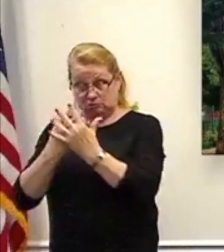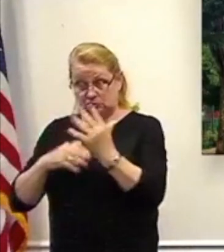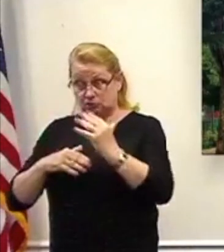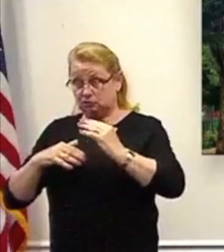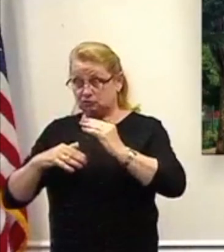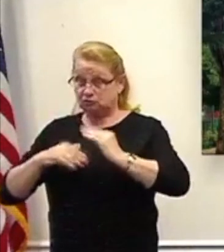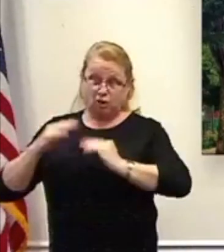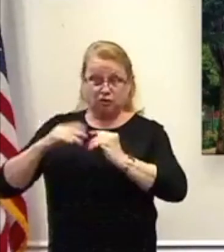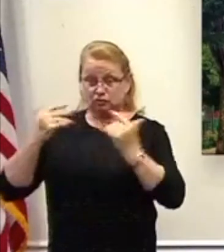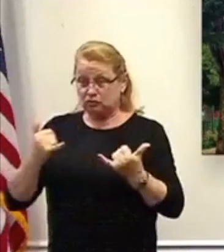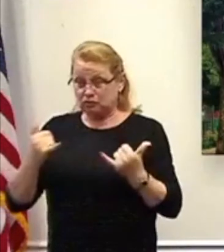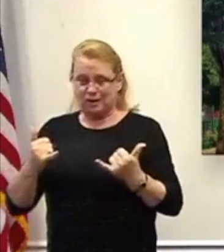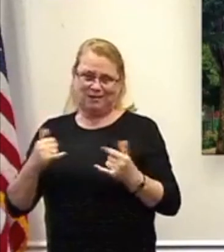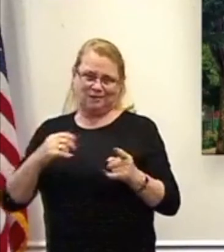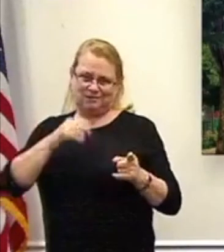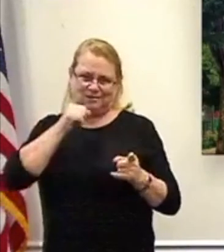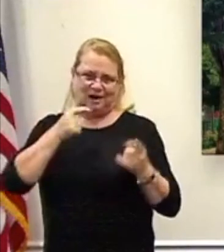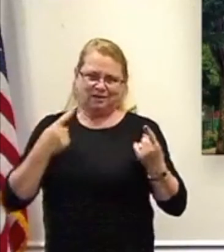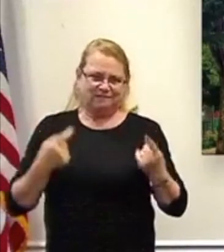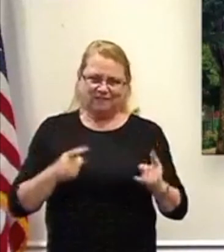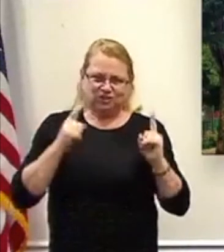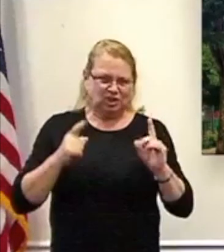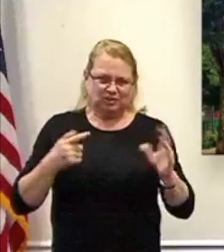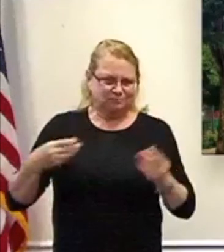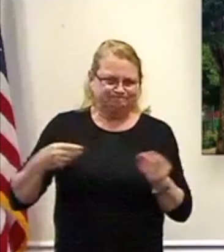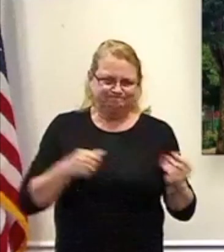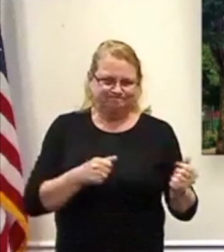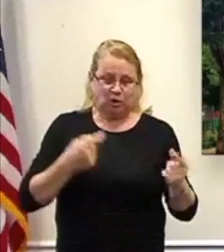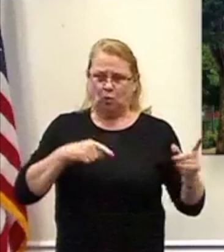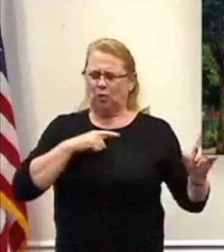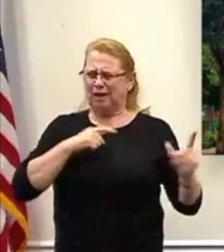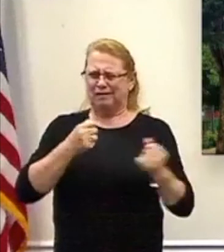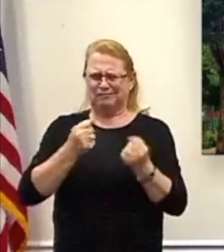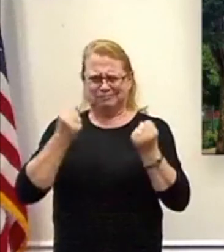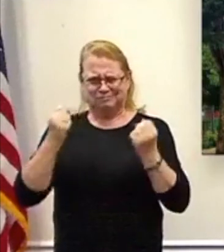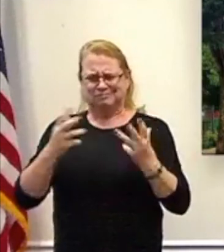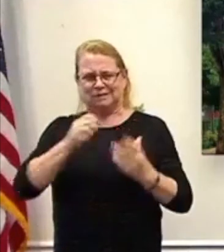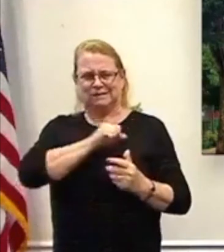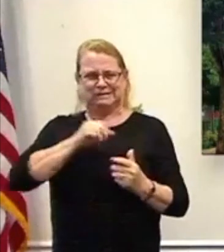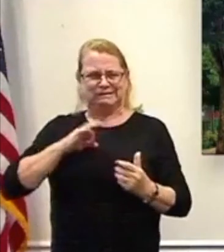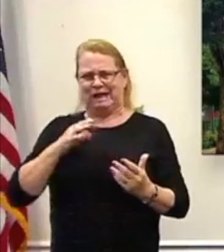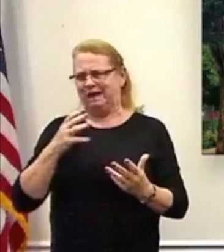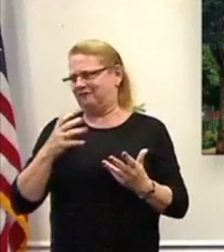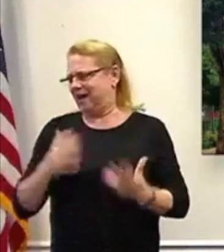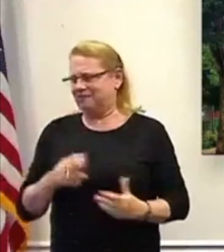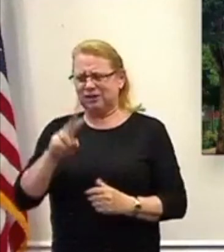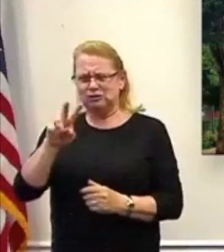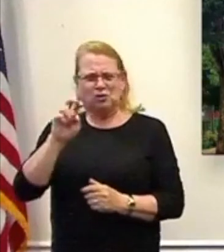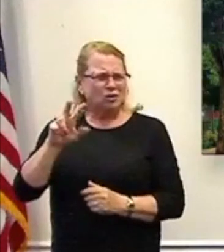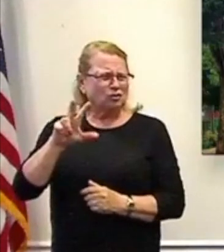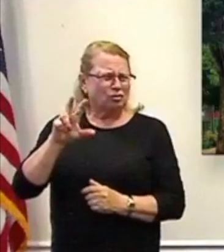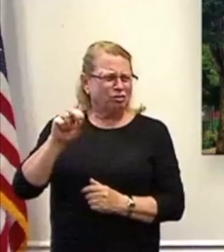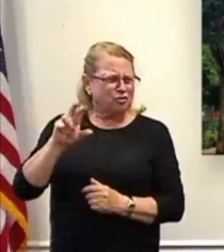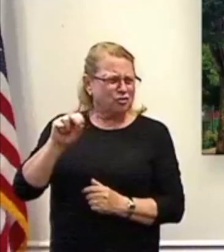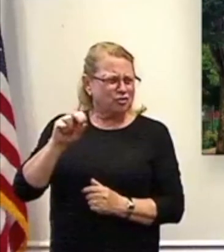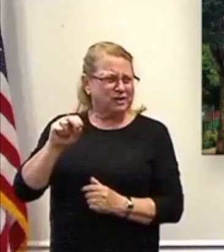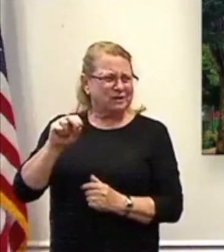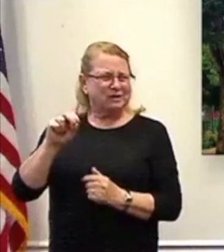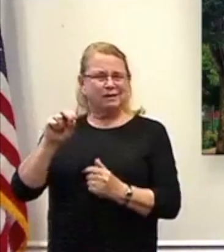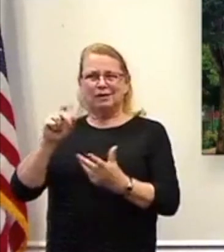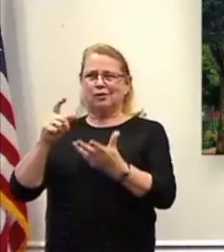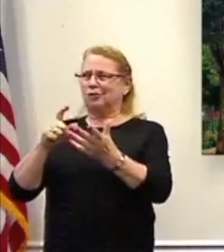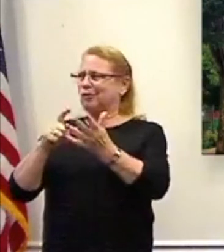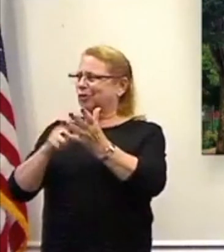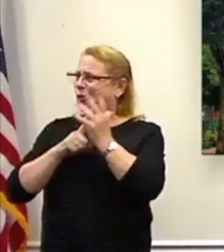is the least efficient, we are very, very staff-heavy. In fact, 230-some-odd corrections officers' requirements for some